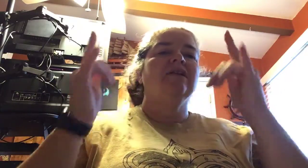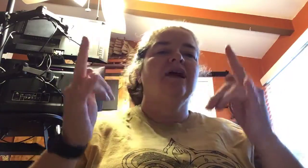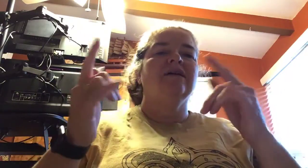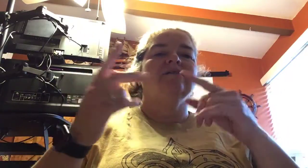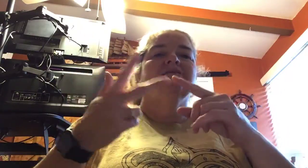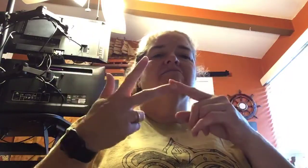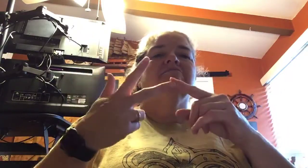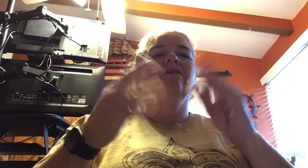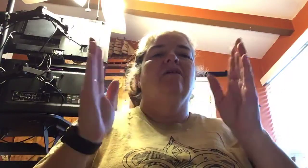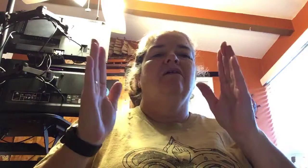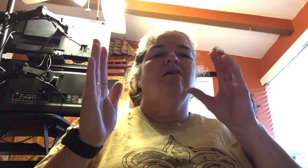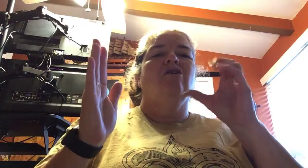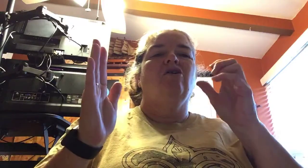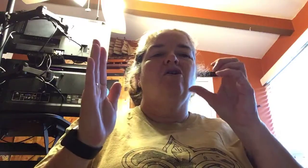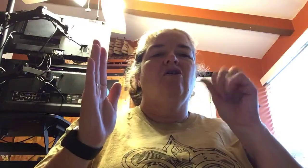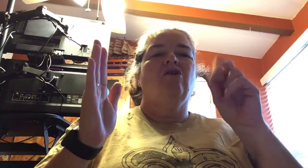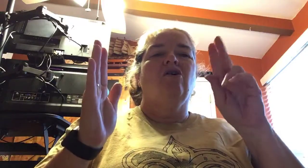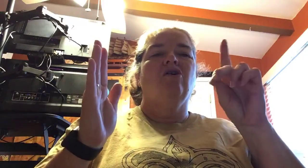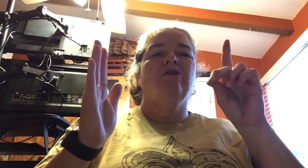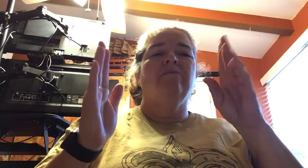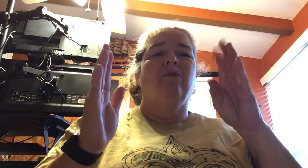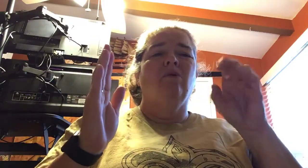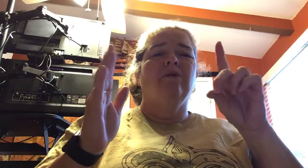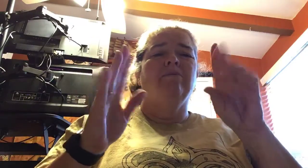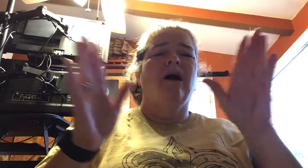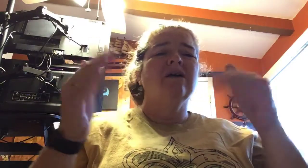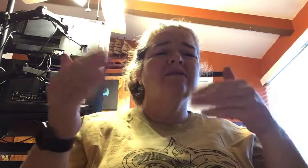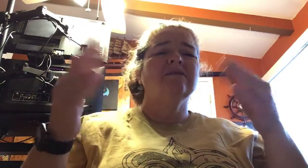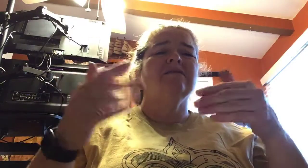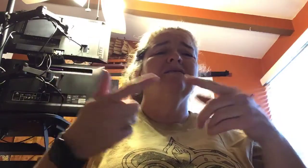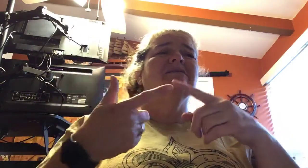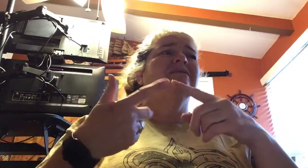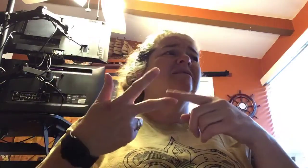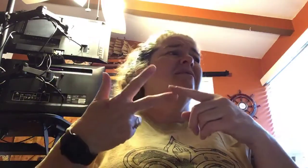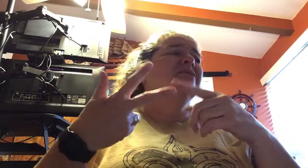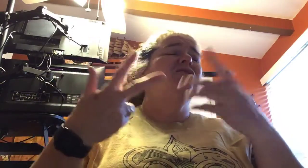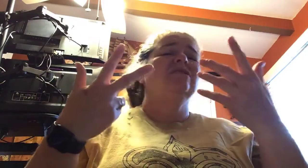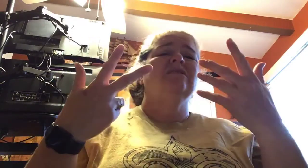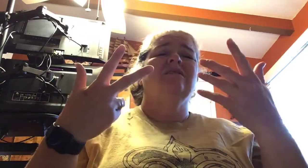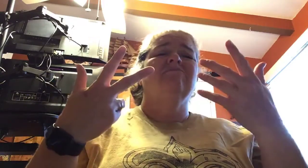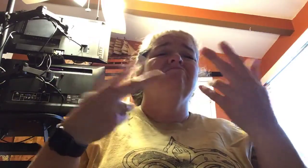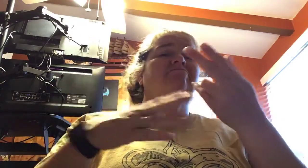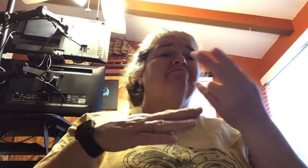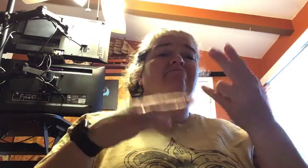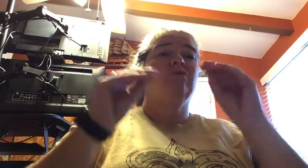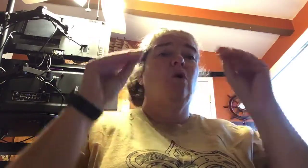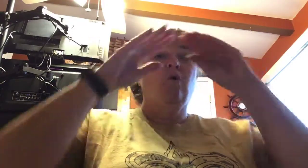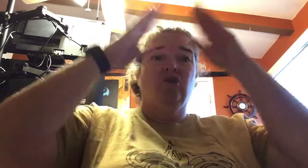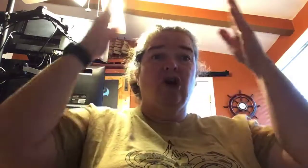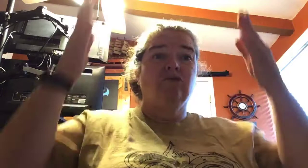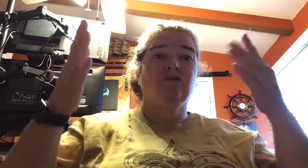tent, cardboard boxes. It says, no shelter,